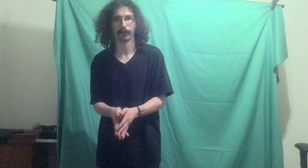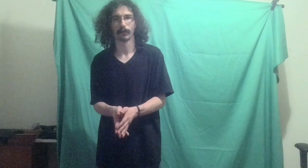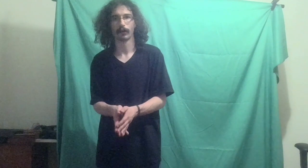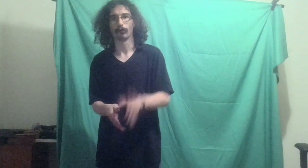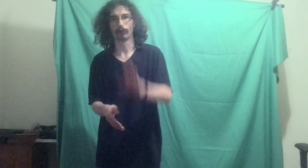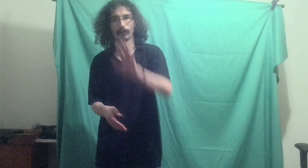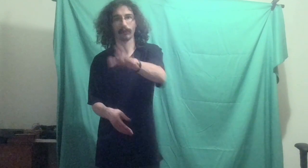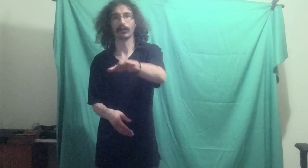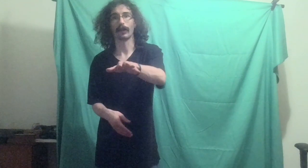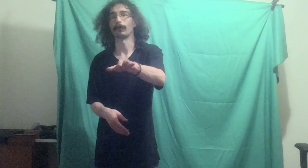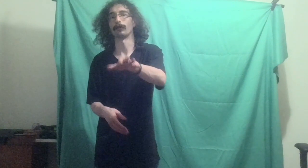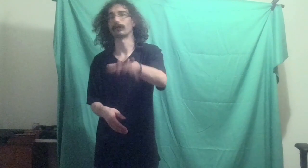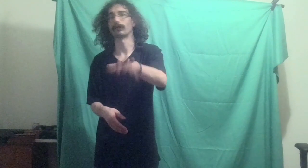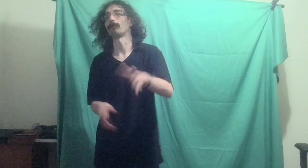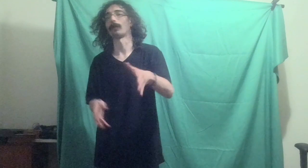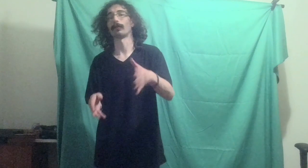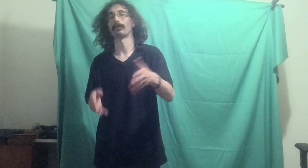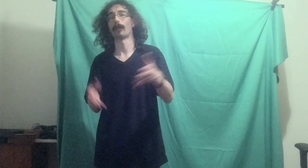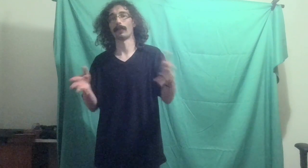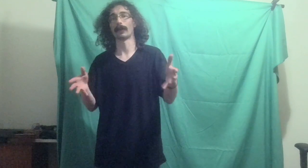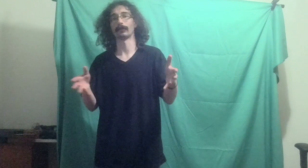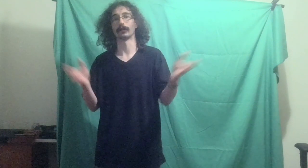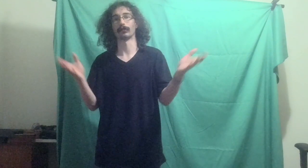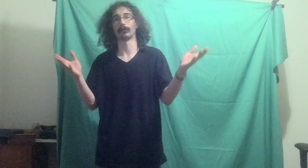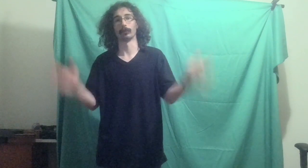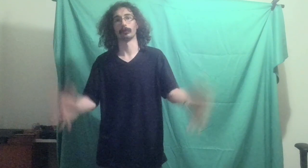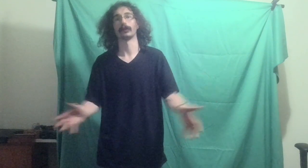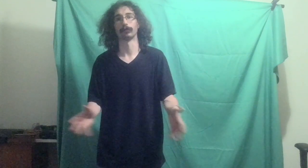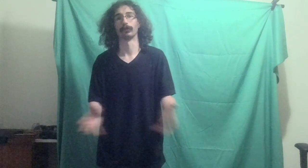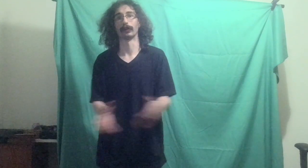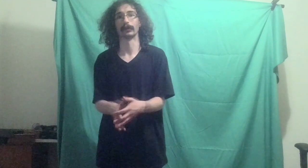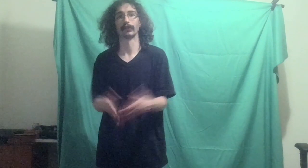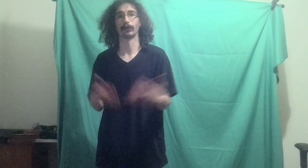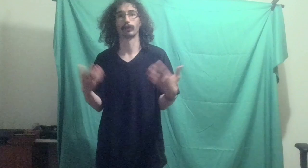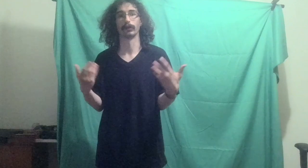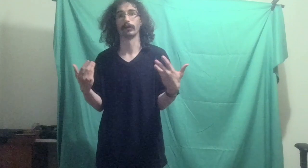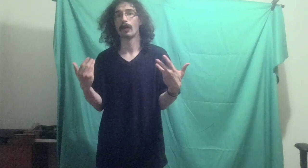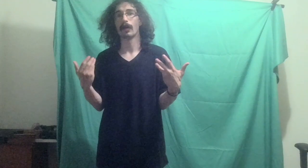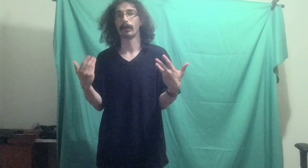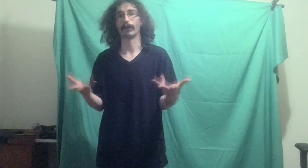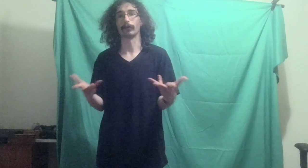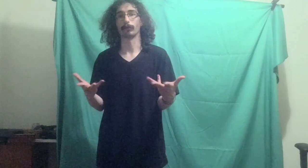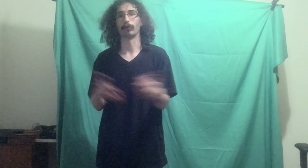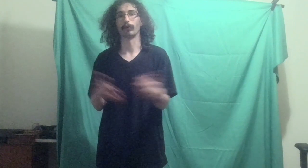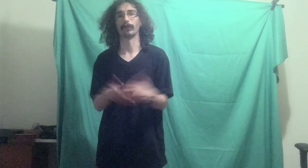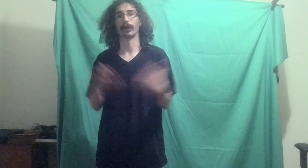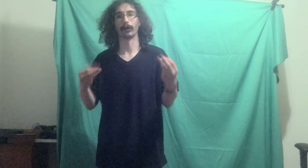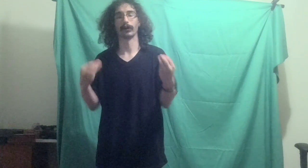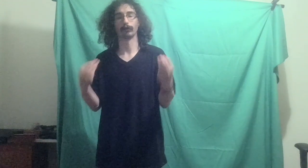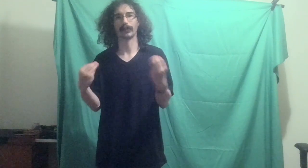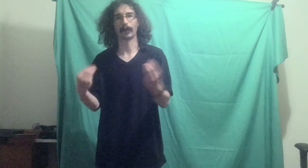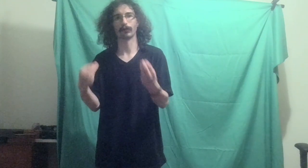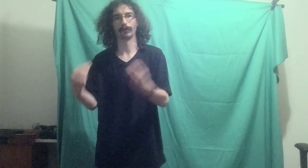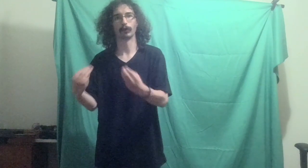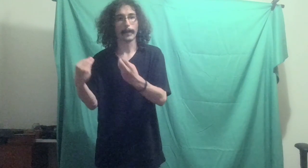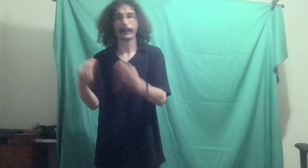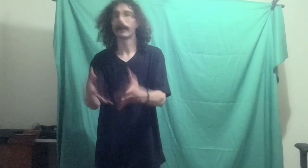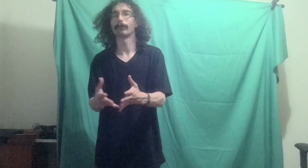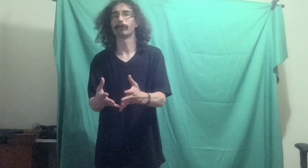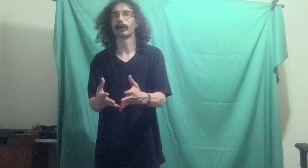You can decide for yourself whether that's considered impressive or not because that's where the vast majority of my 100,000 views came from.